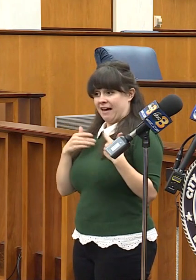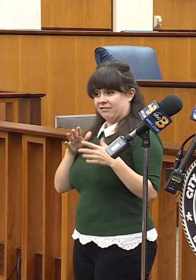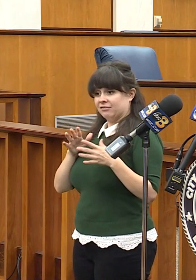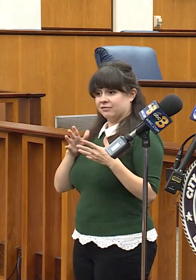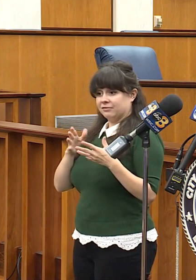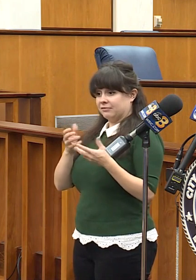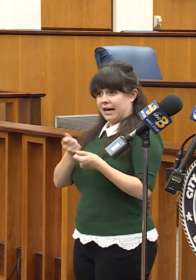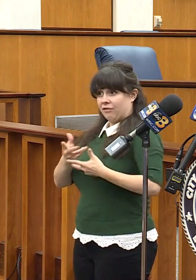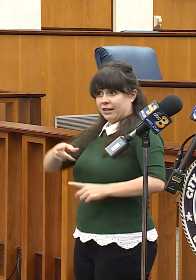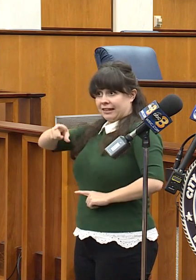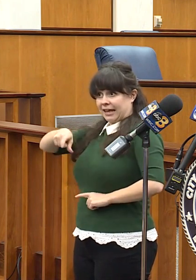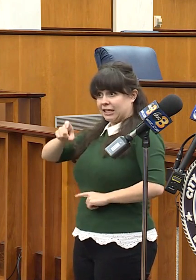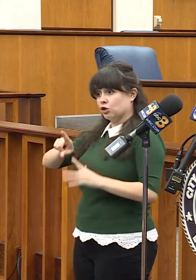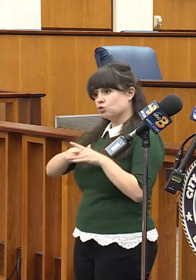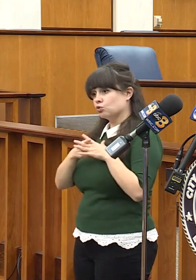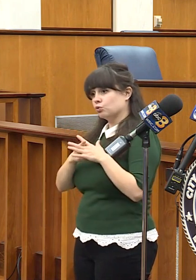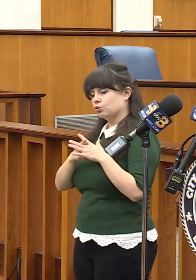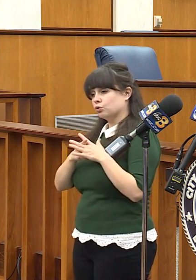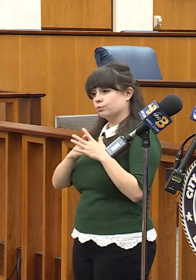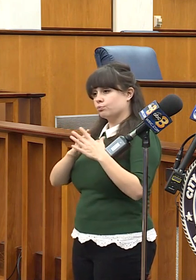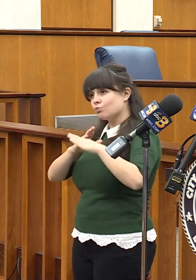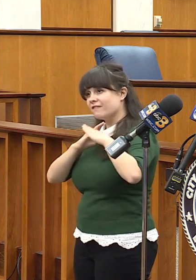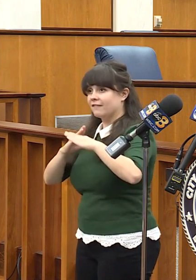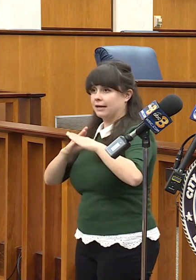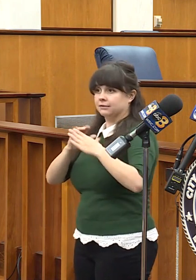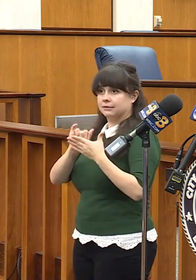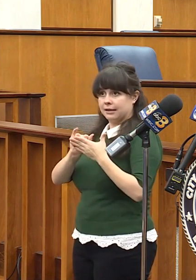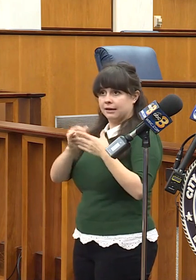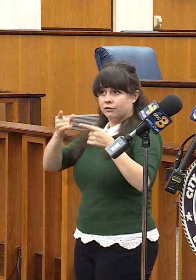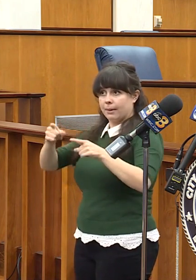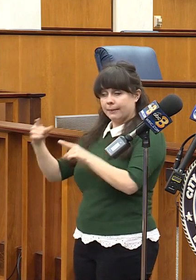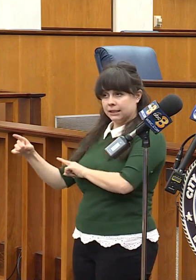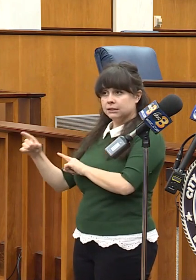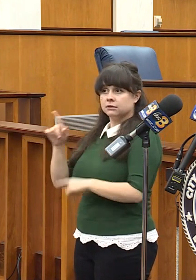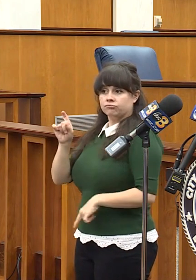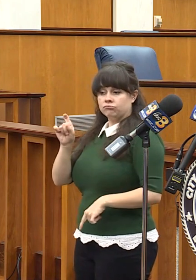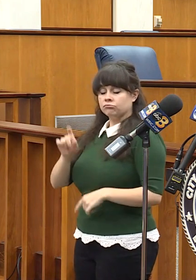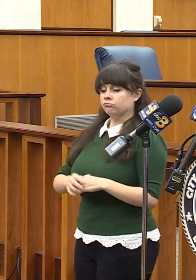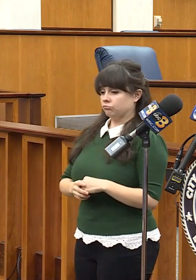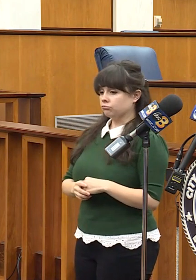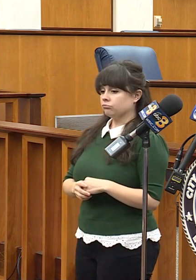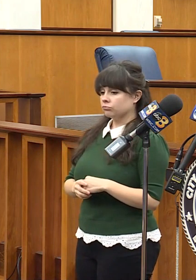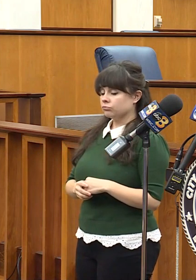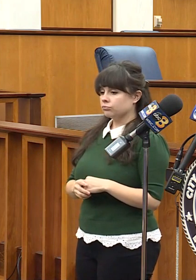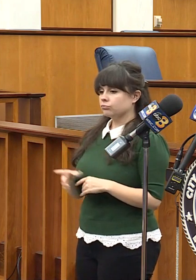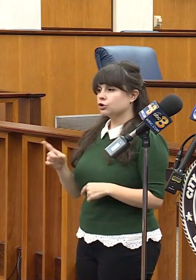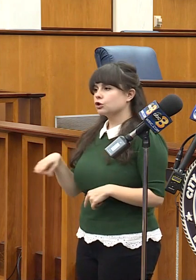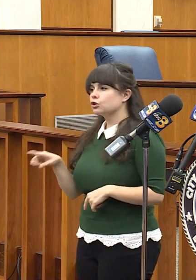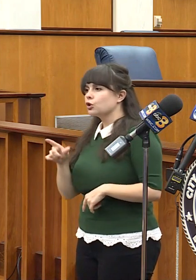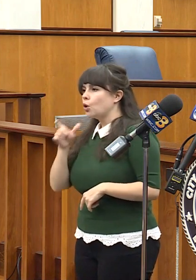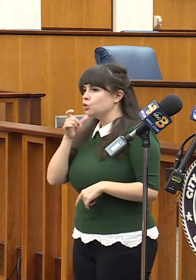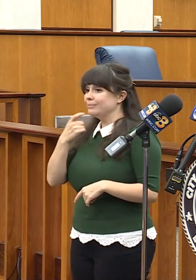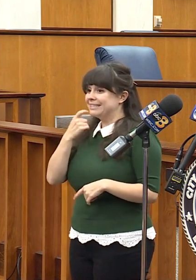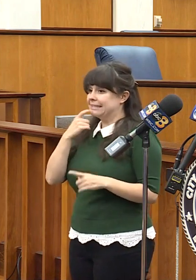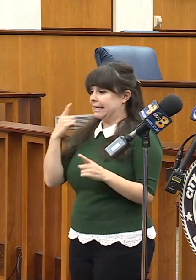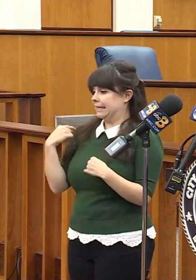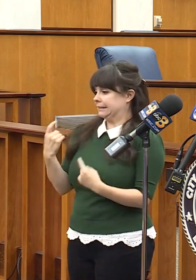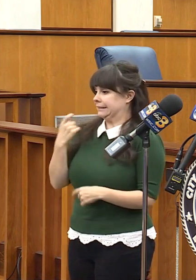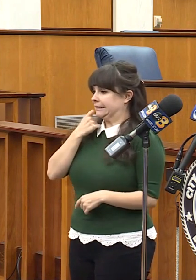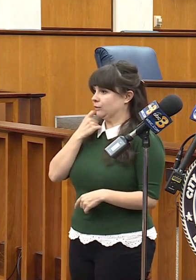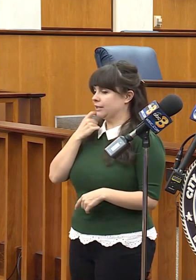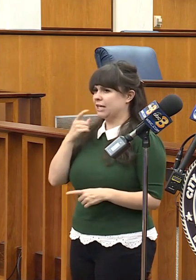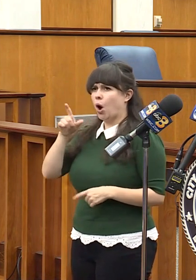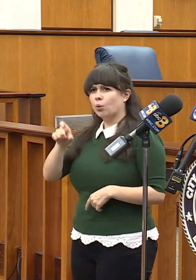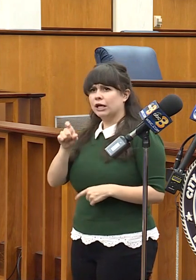curb this, stop this? And, you know, to those who have been saying lately we need to defund the